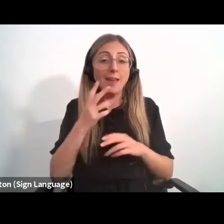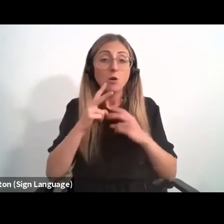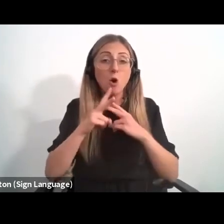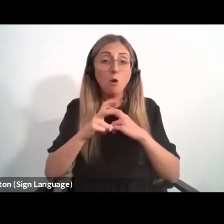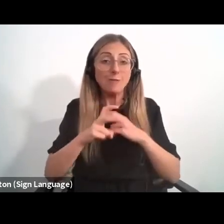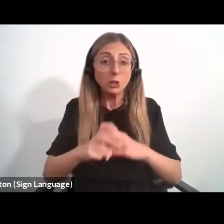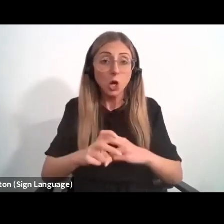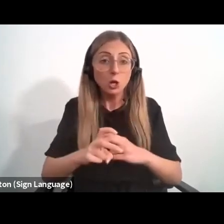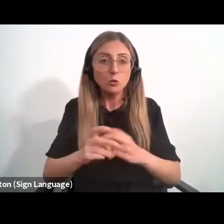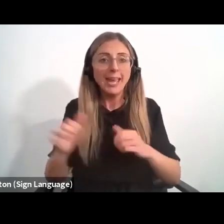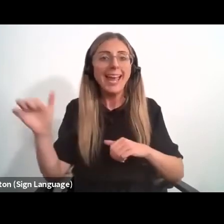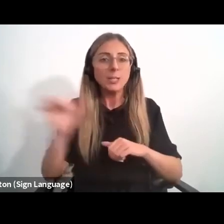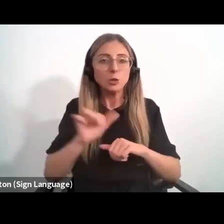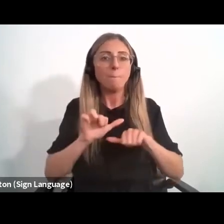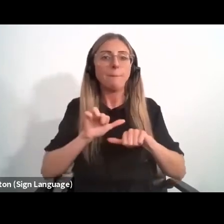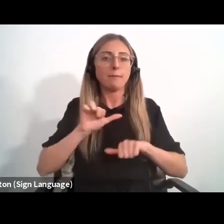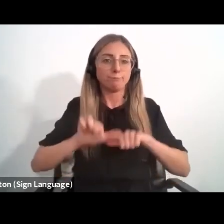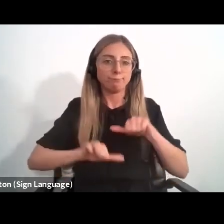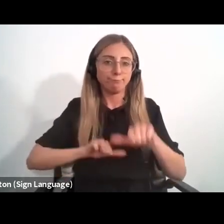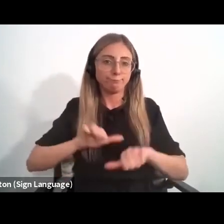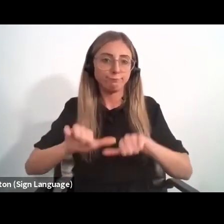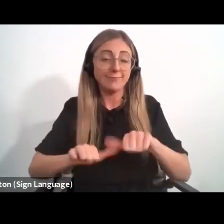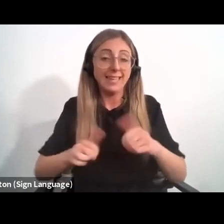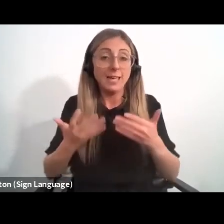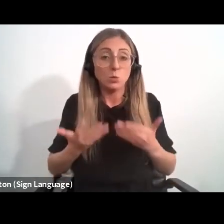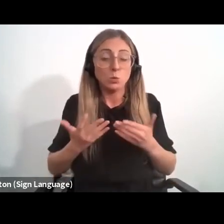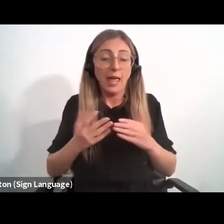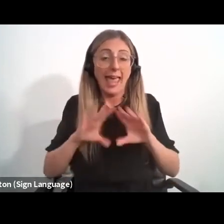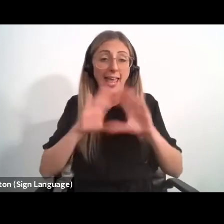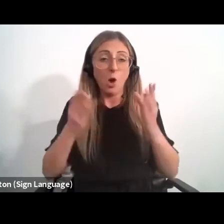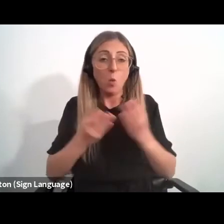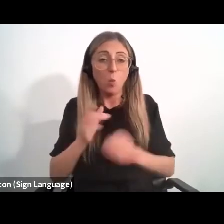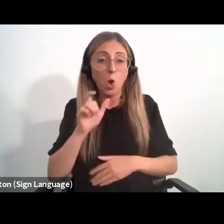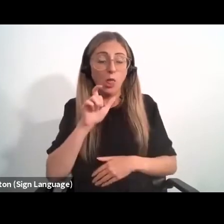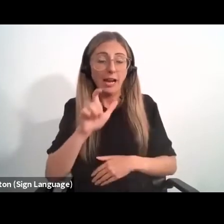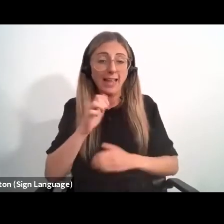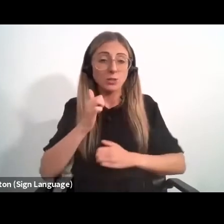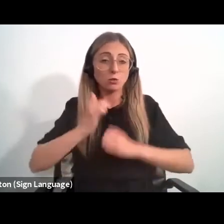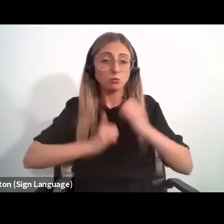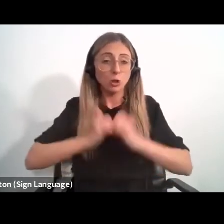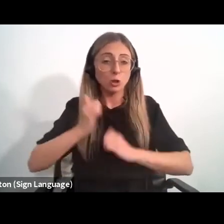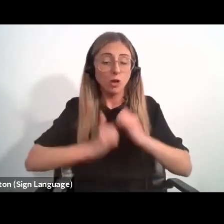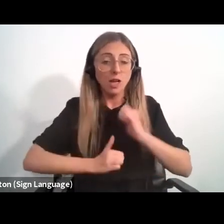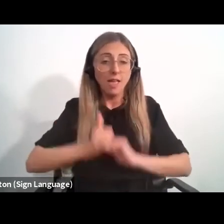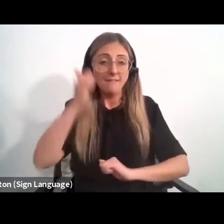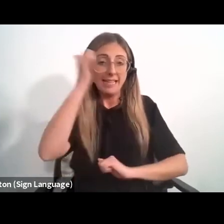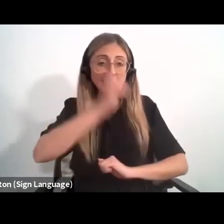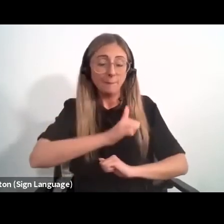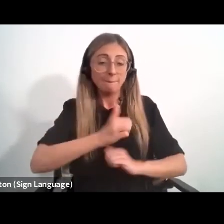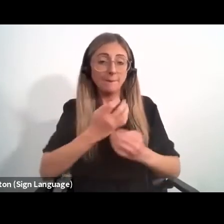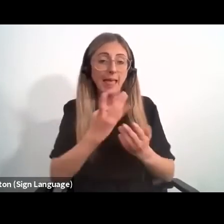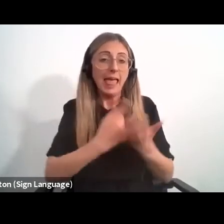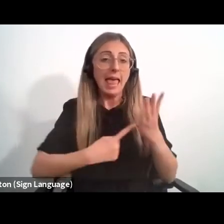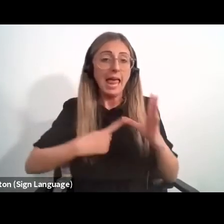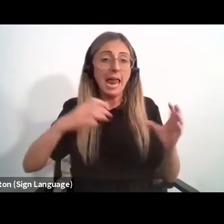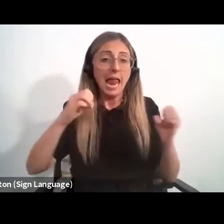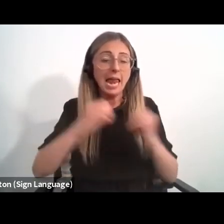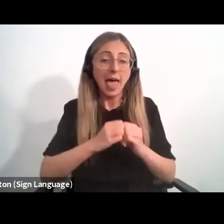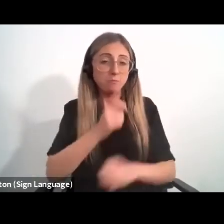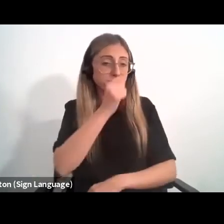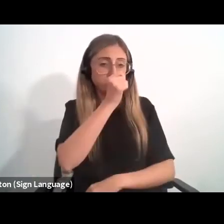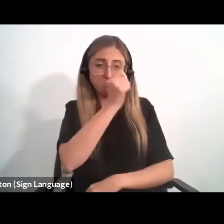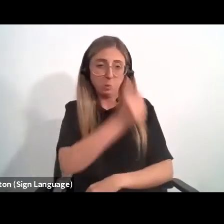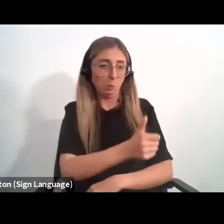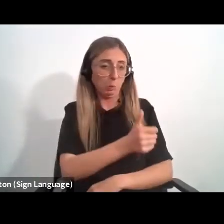systematically reinforced. For example, today world-class postdoctoral fellowship in African laboratories are virtually non-existent,